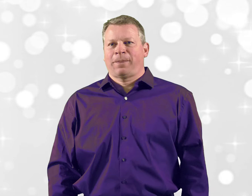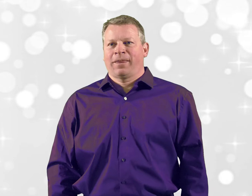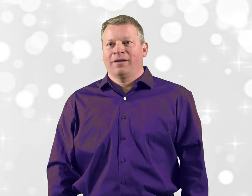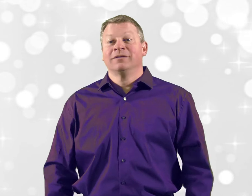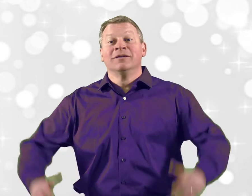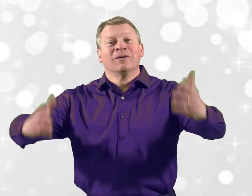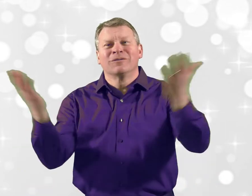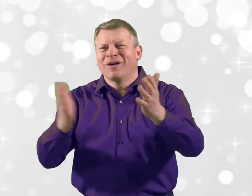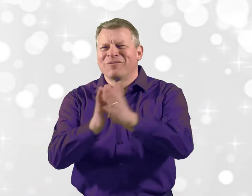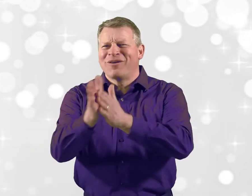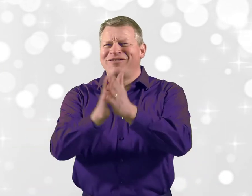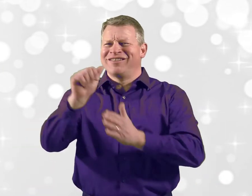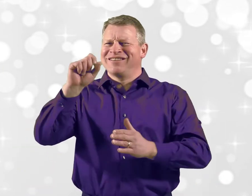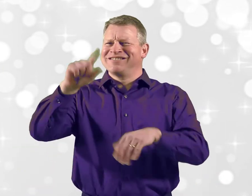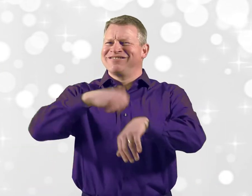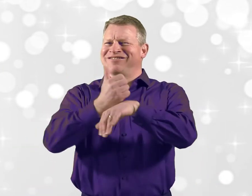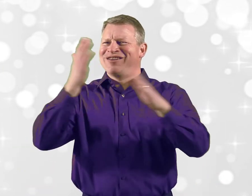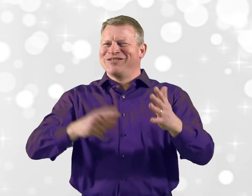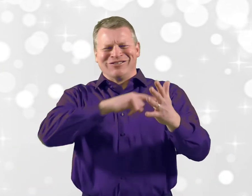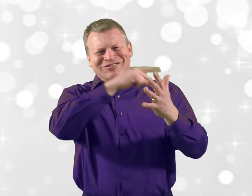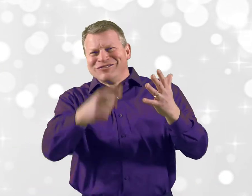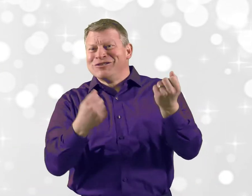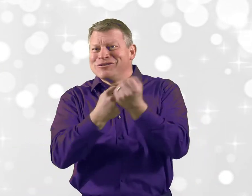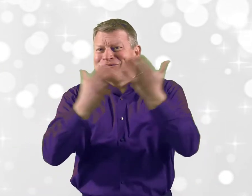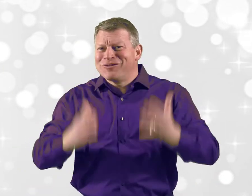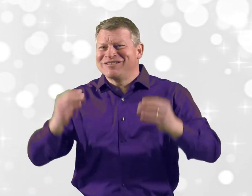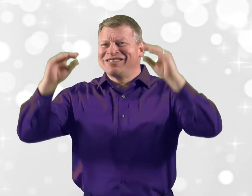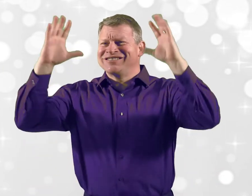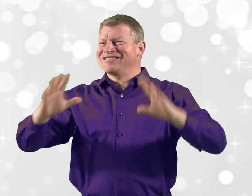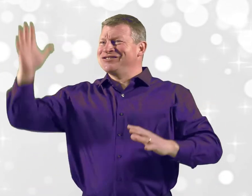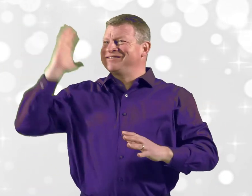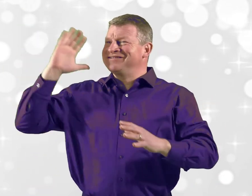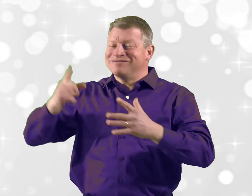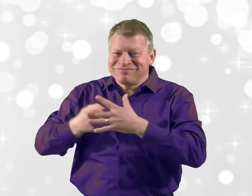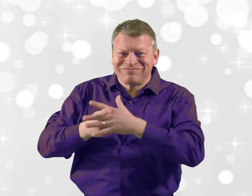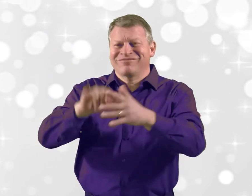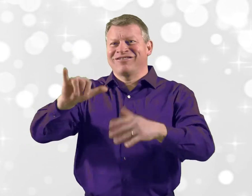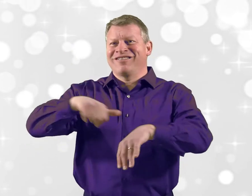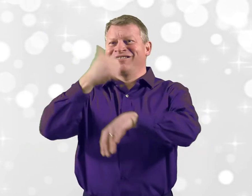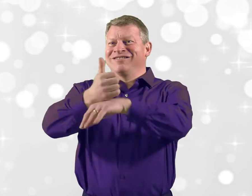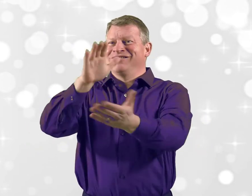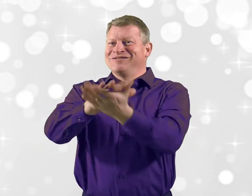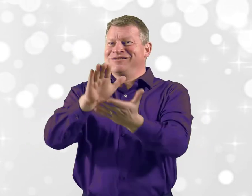What motivated ASD's founders, supporters, and teachers to begin this endeavor?